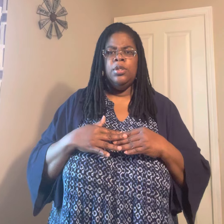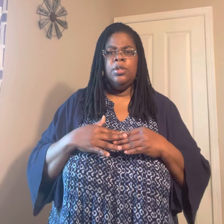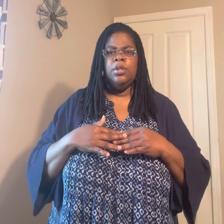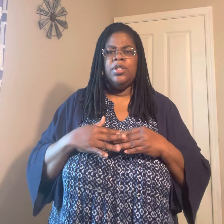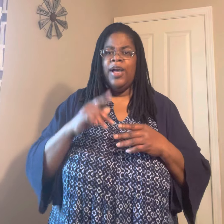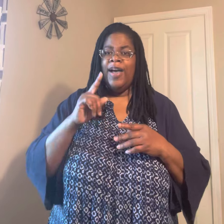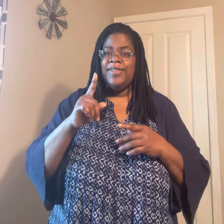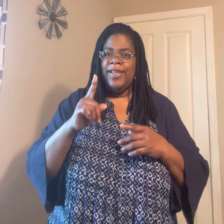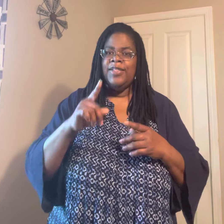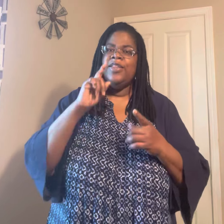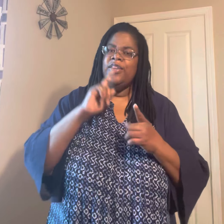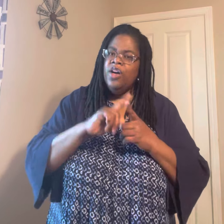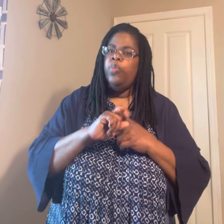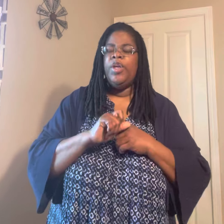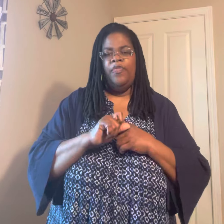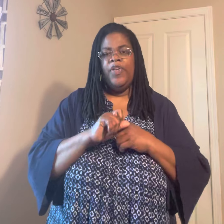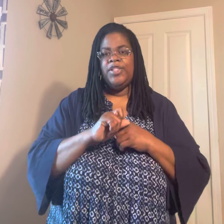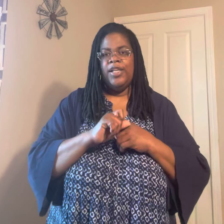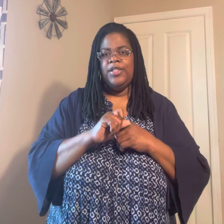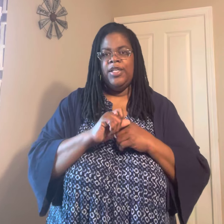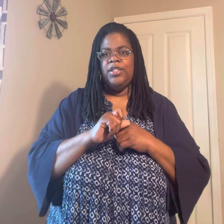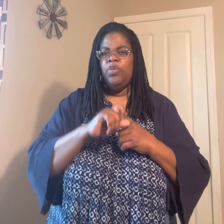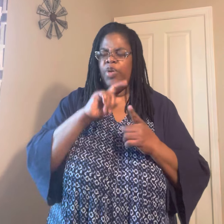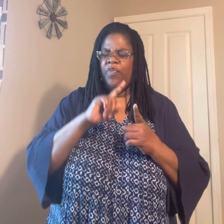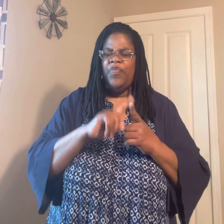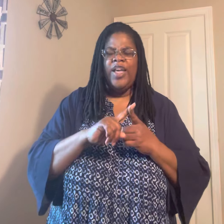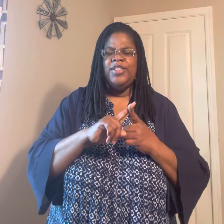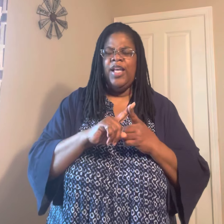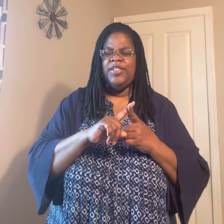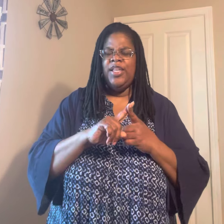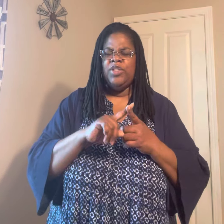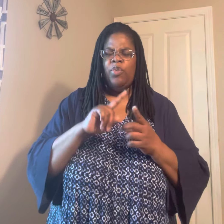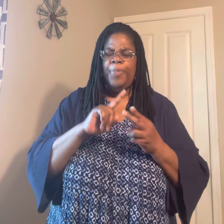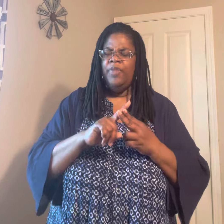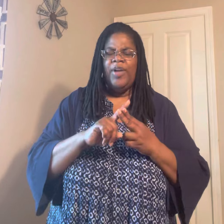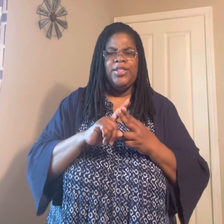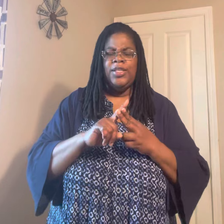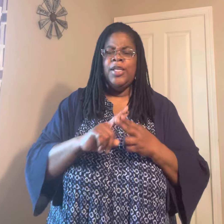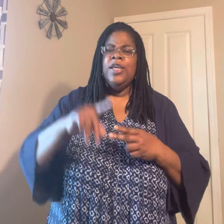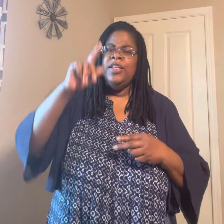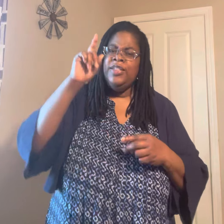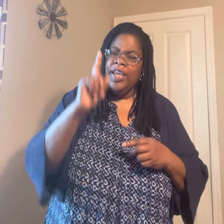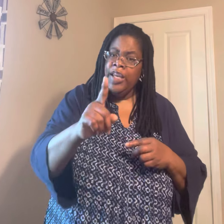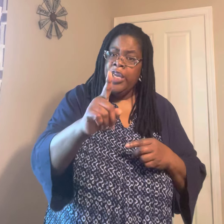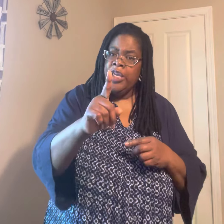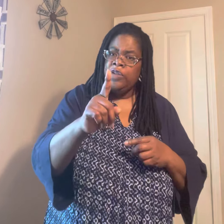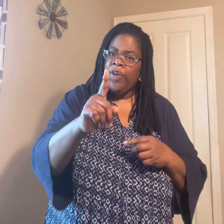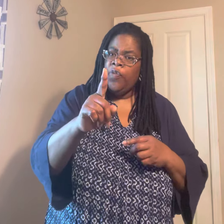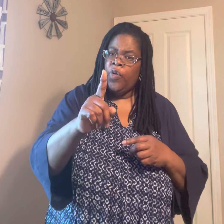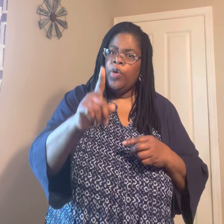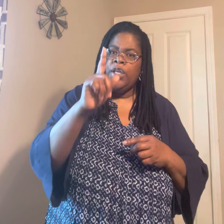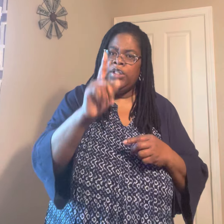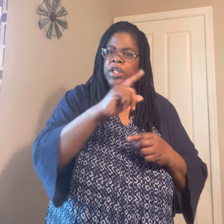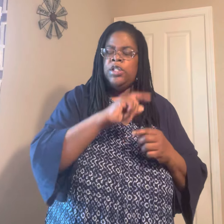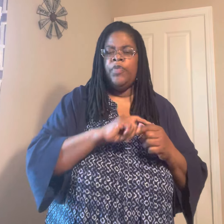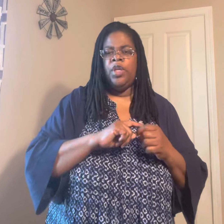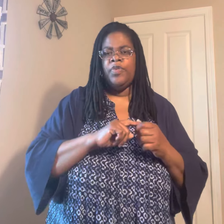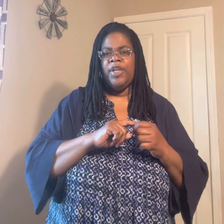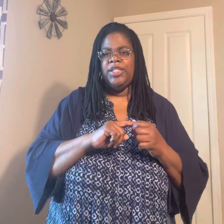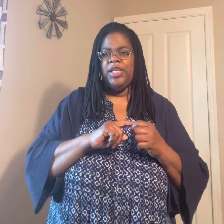Because God says, if we confess our sins. If we confess our sins. Repent of our sins. Then he is faithful and just to forgive us our sins.